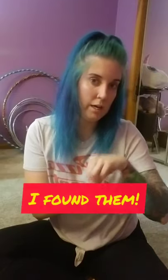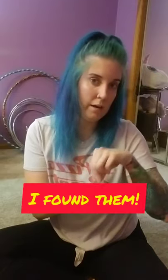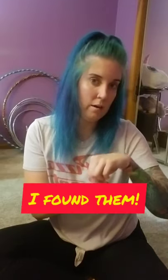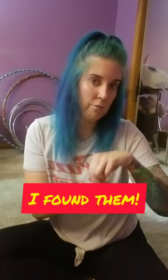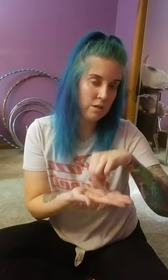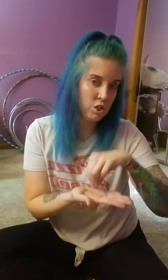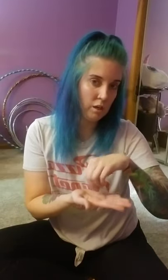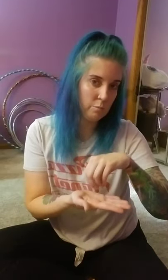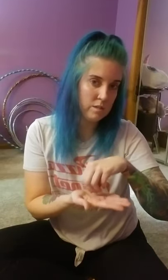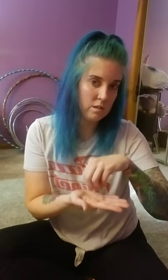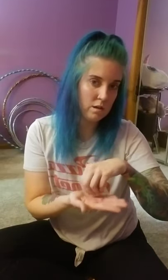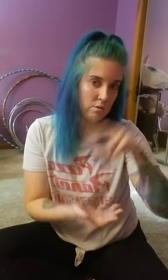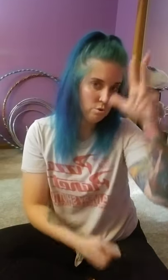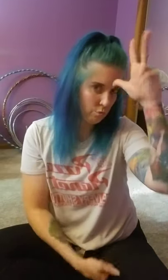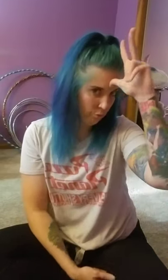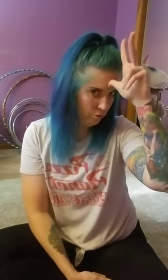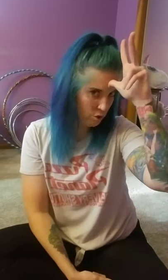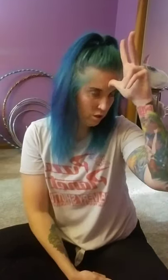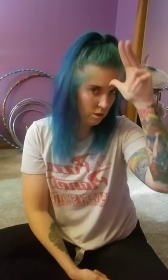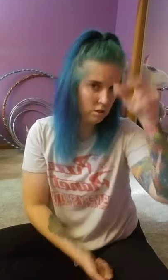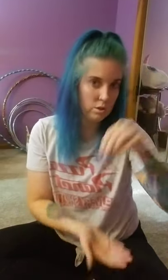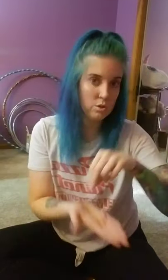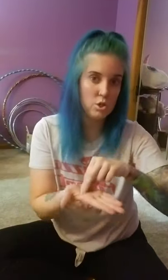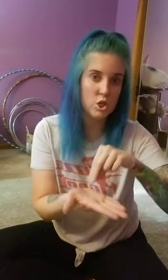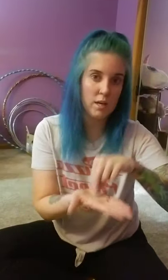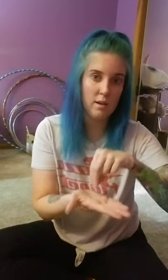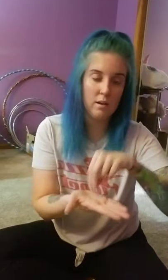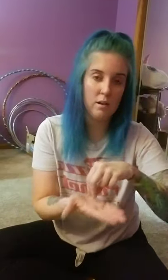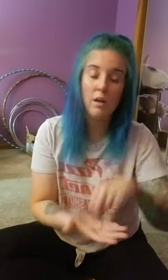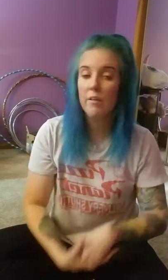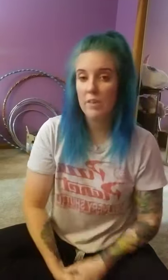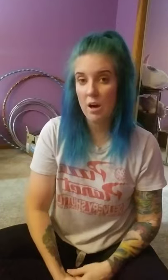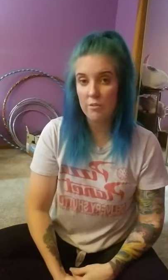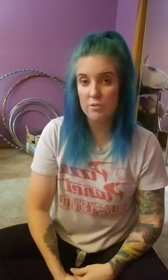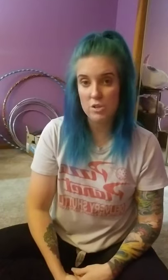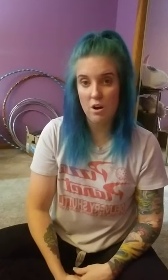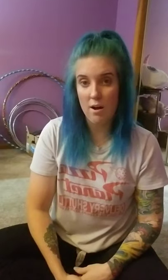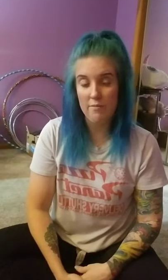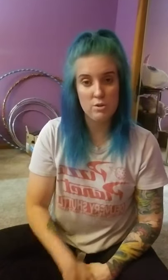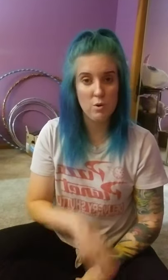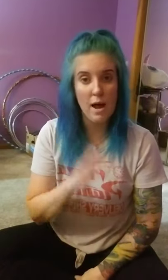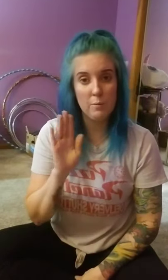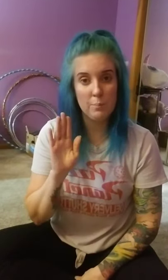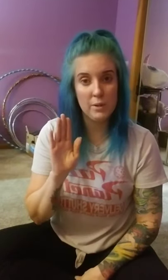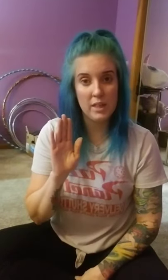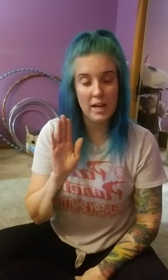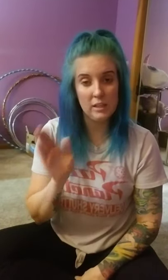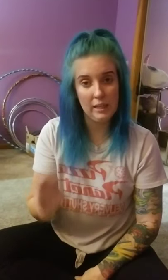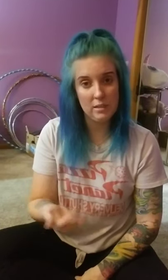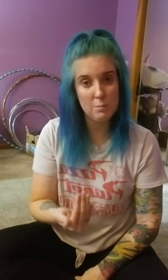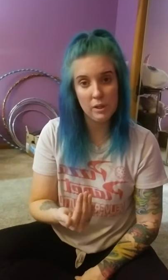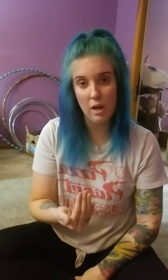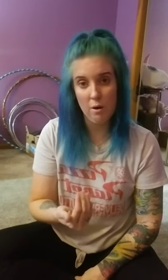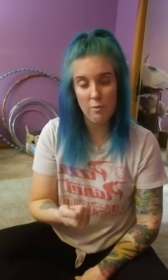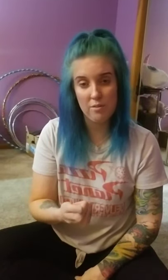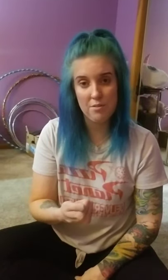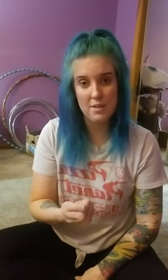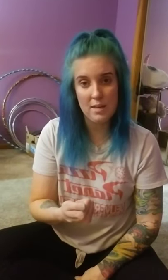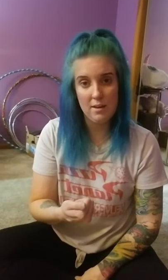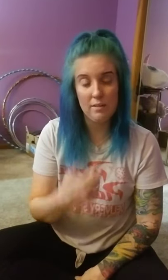I don't think chicken was in there. So rooster, chicken, the others are on there. So I will put that linked below with the in